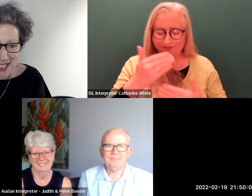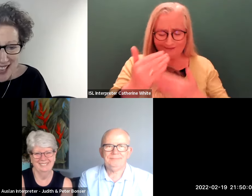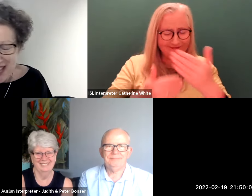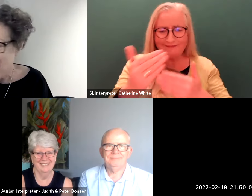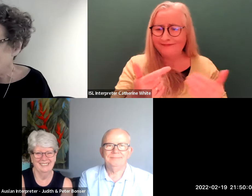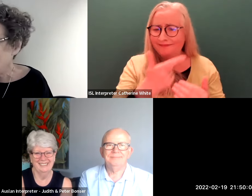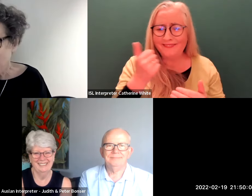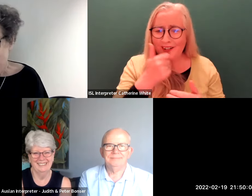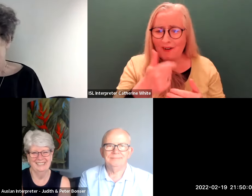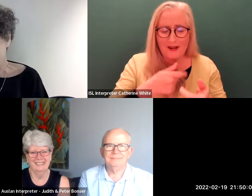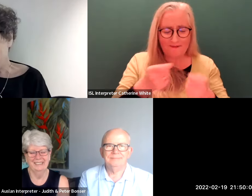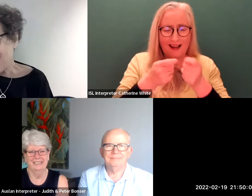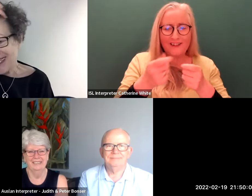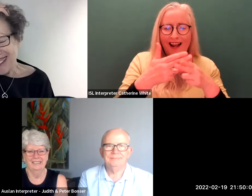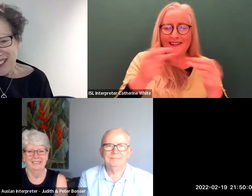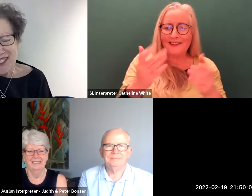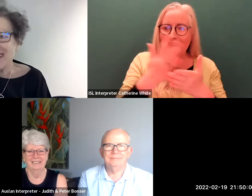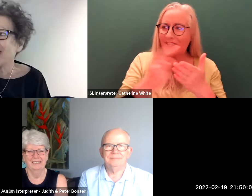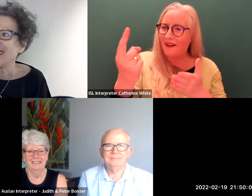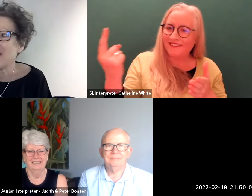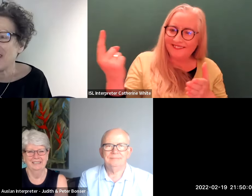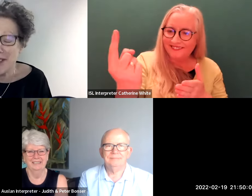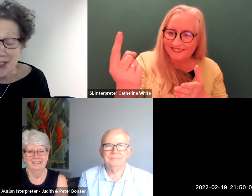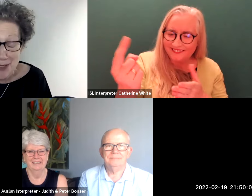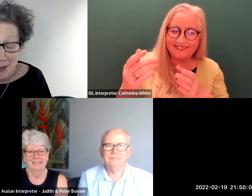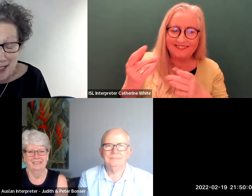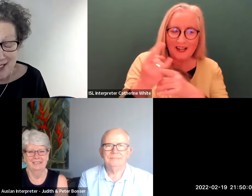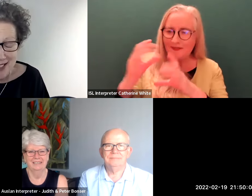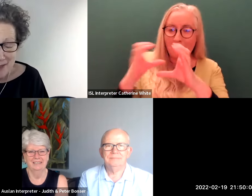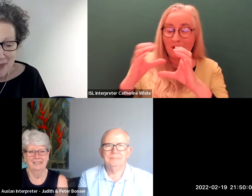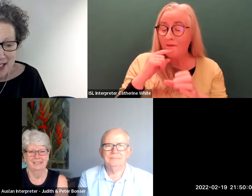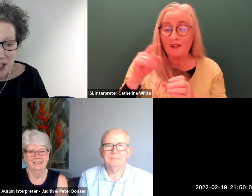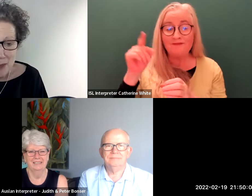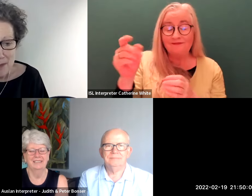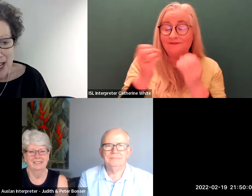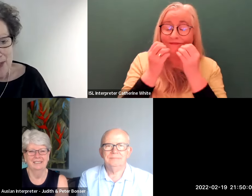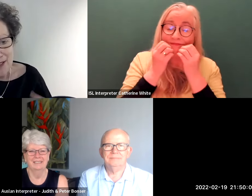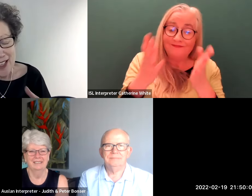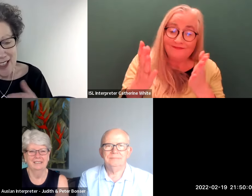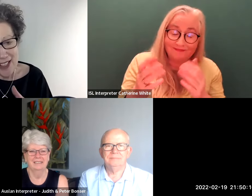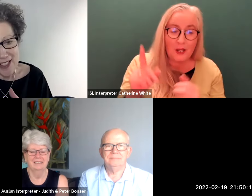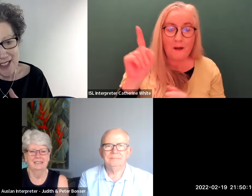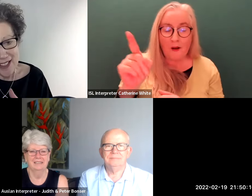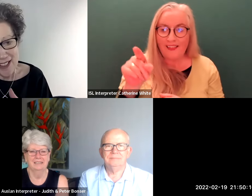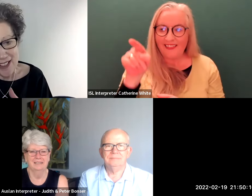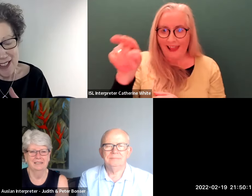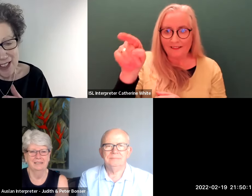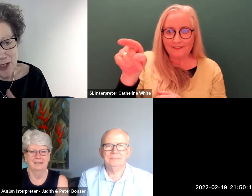somebody else came uh she was tremendous but it made me realize